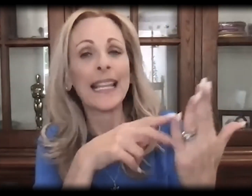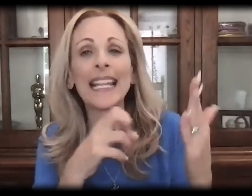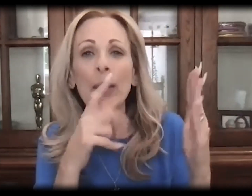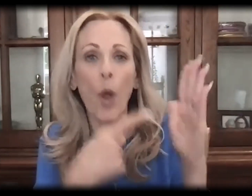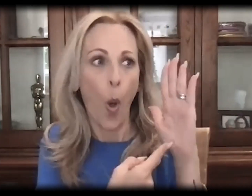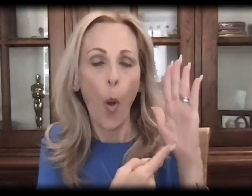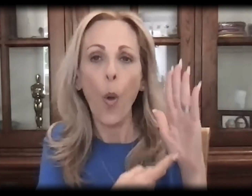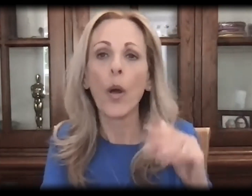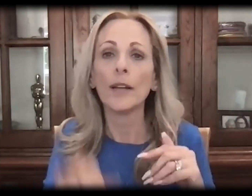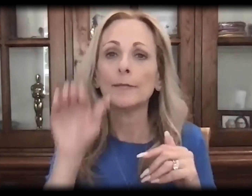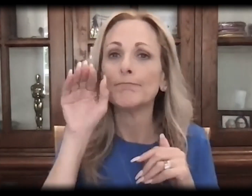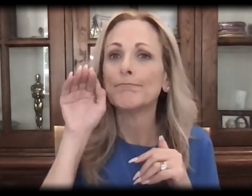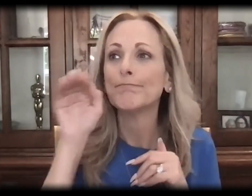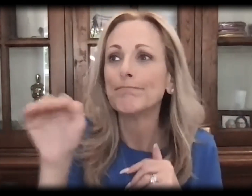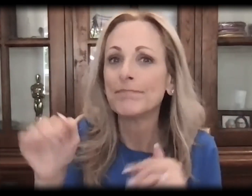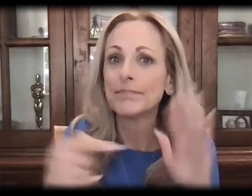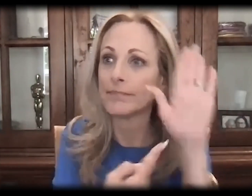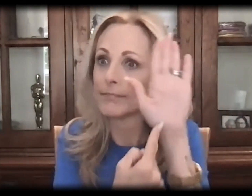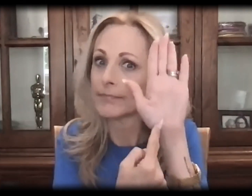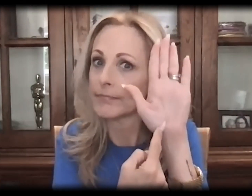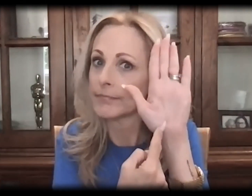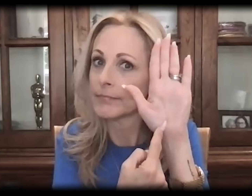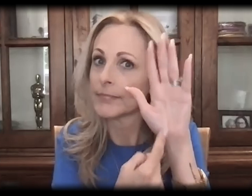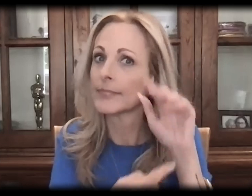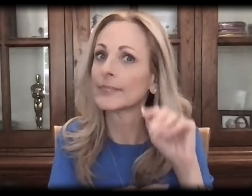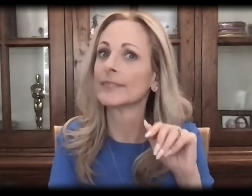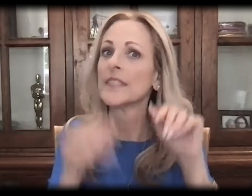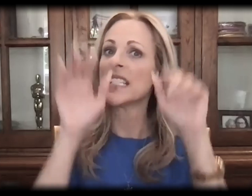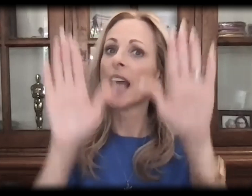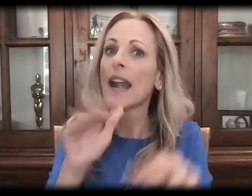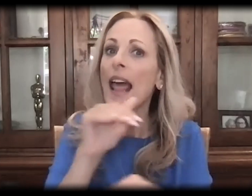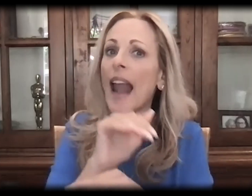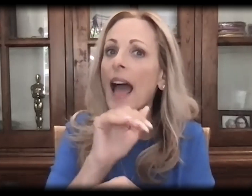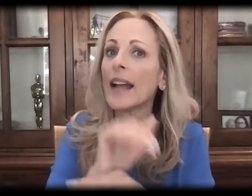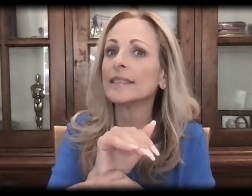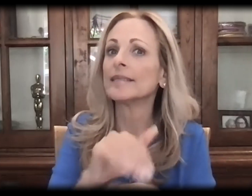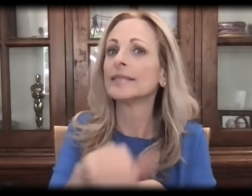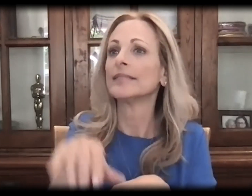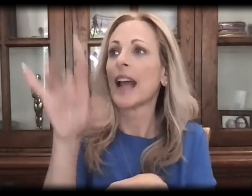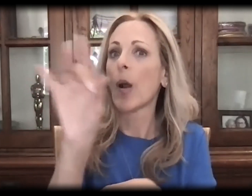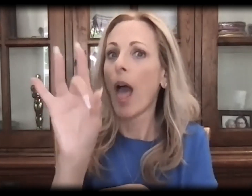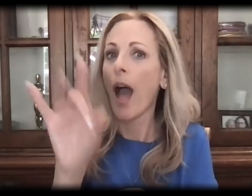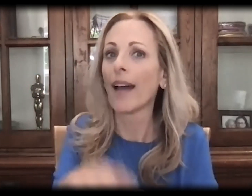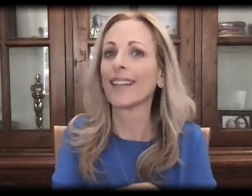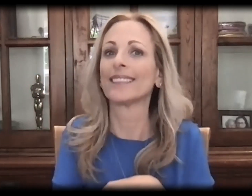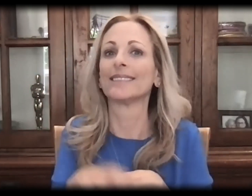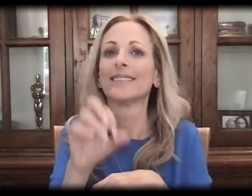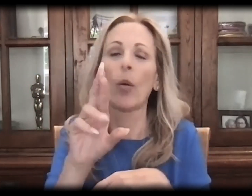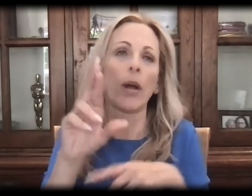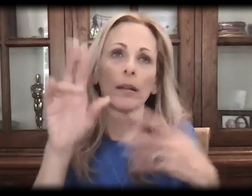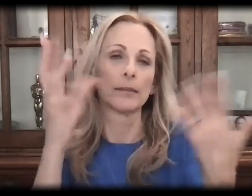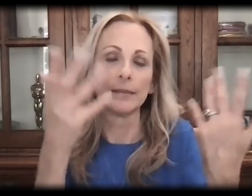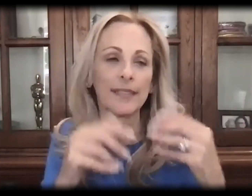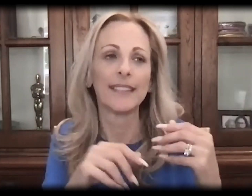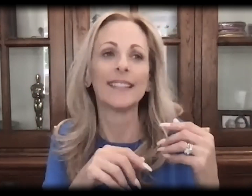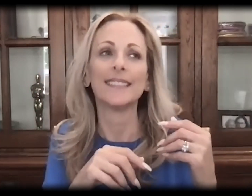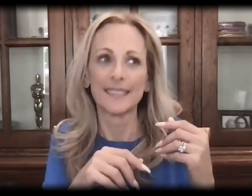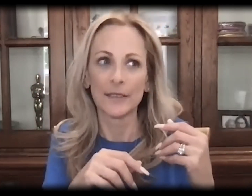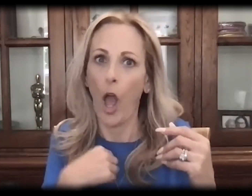TV guides. And he would go, look, here it is. It's Sunday night at eight o'clock or whatever it was.